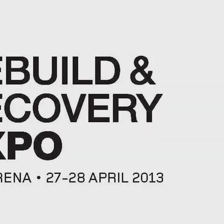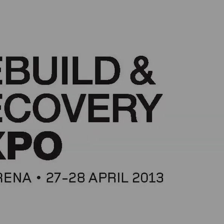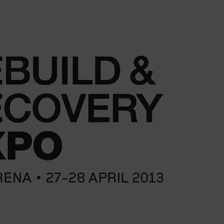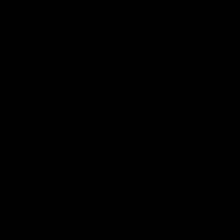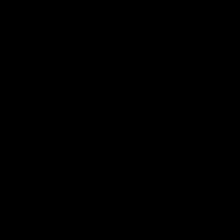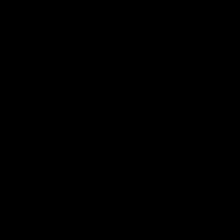hear you in who's